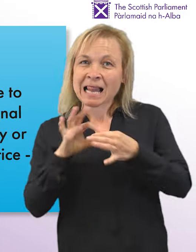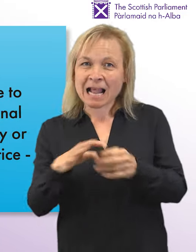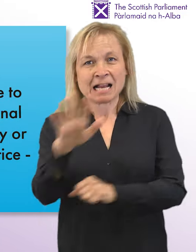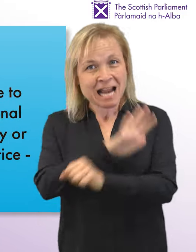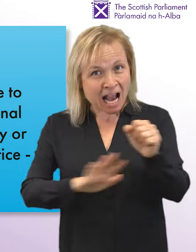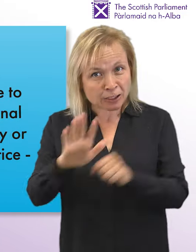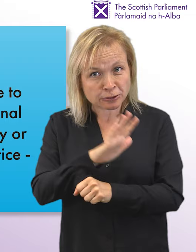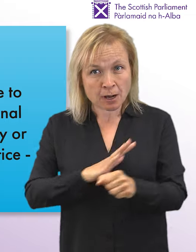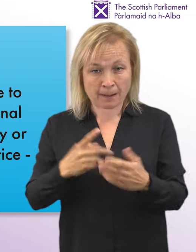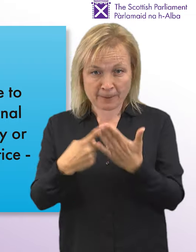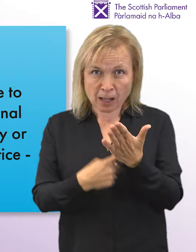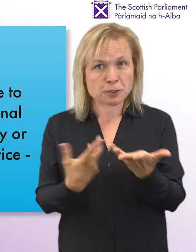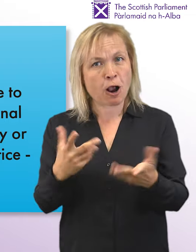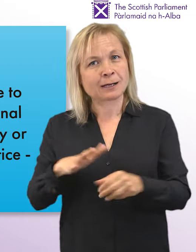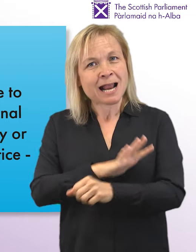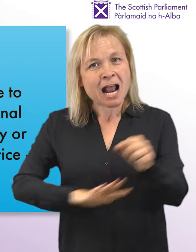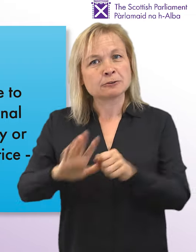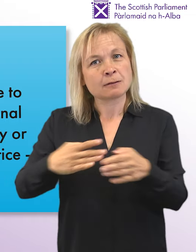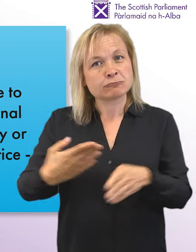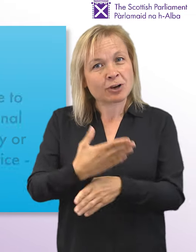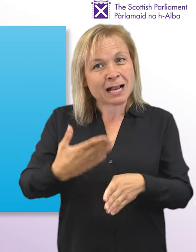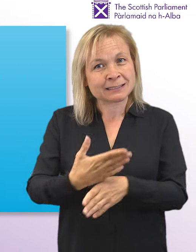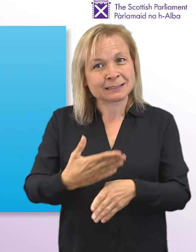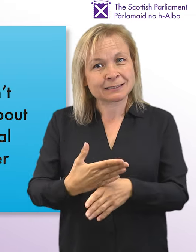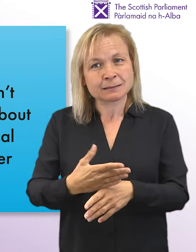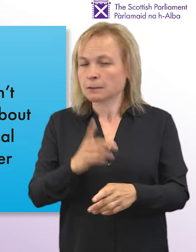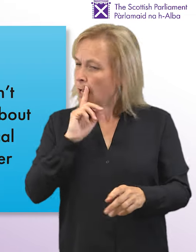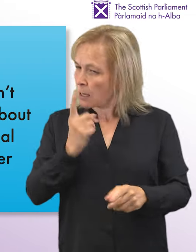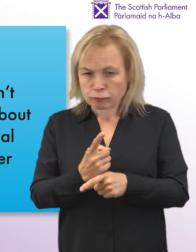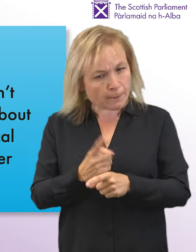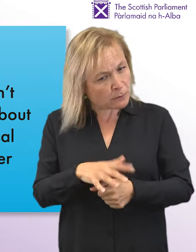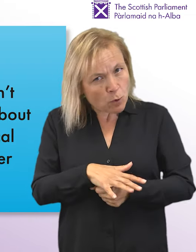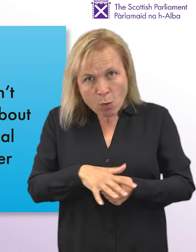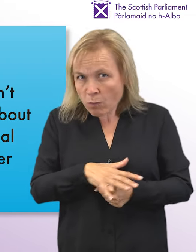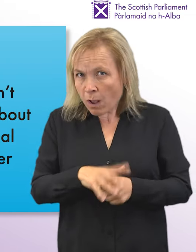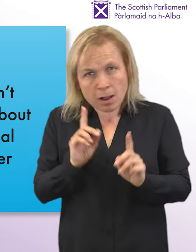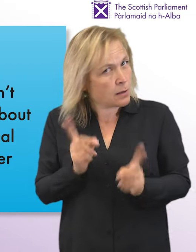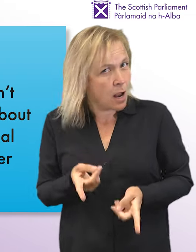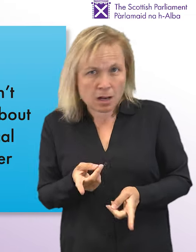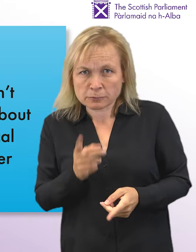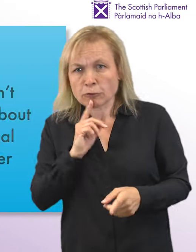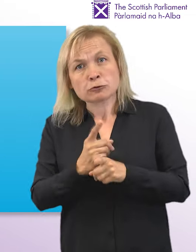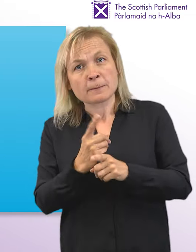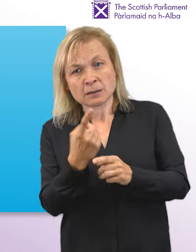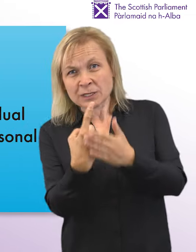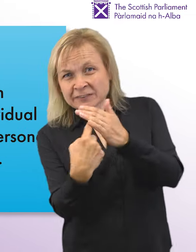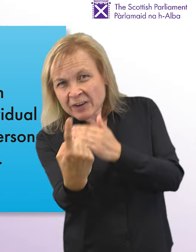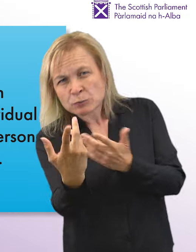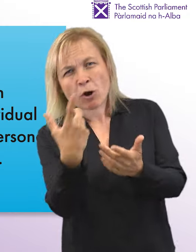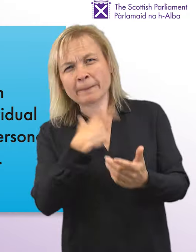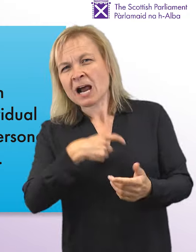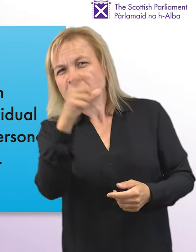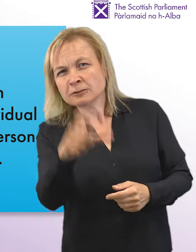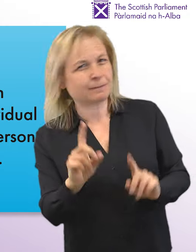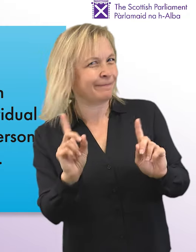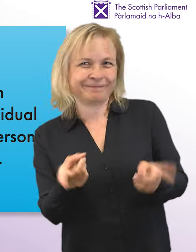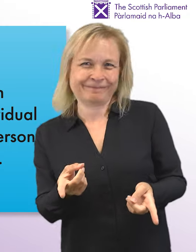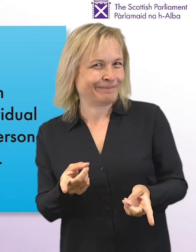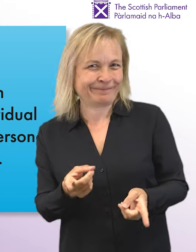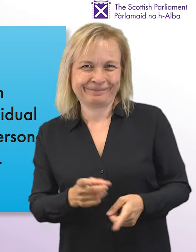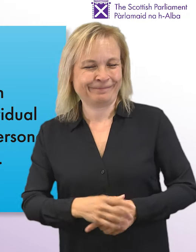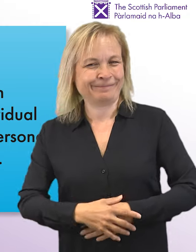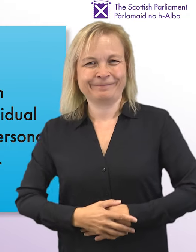powers, relate to national policy or practice. It can't be about a local matter or an individual or personal case.